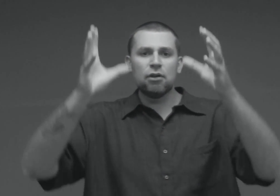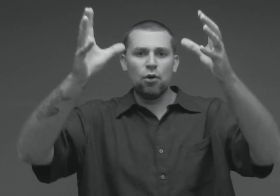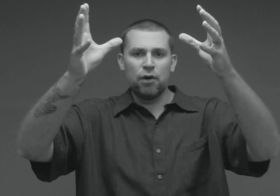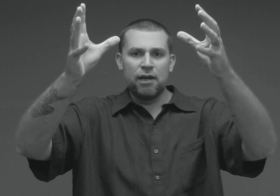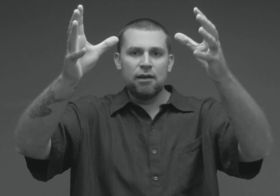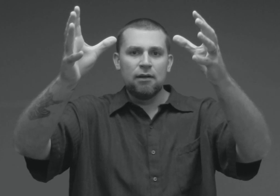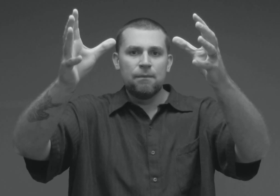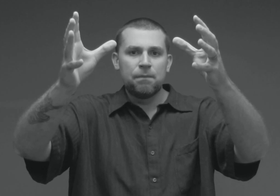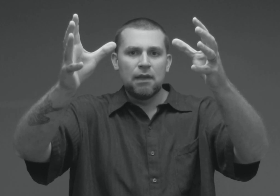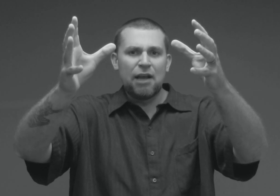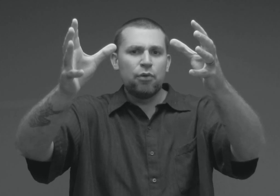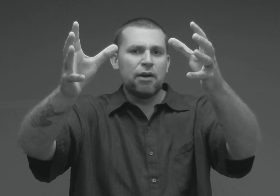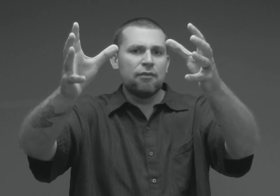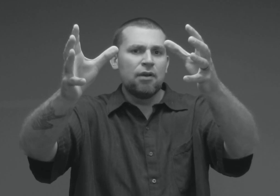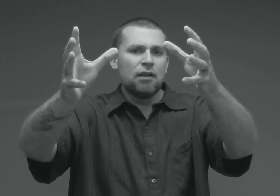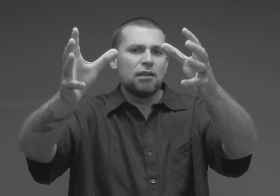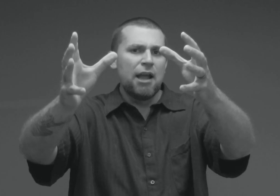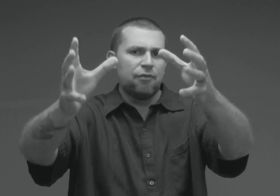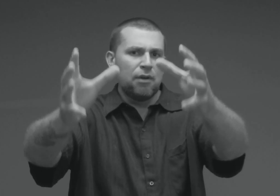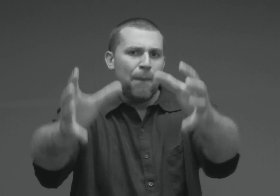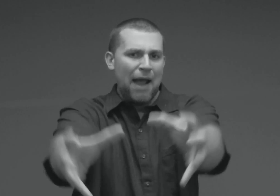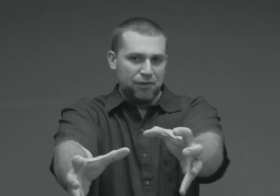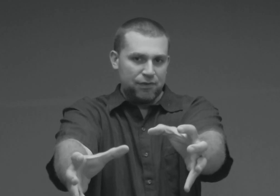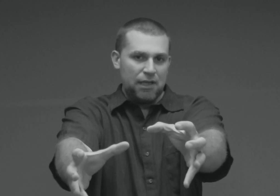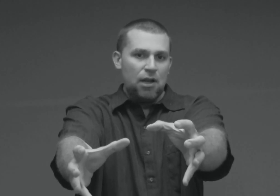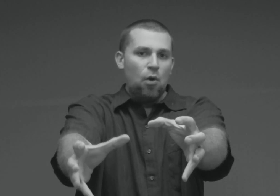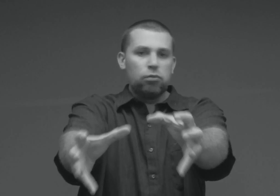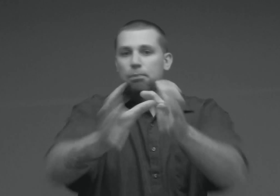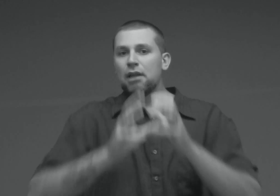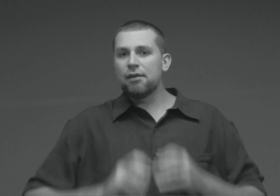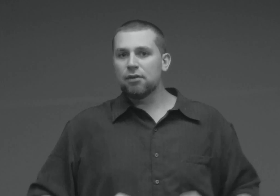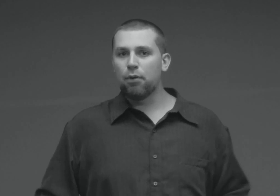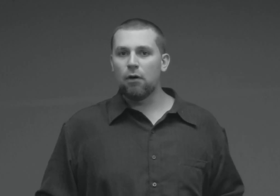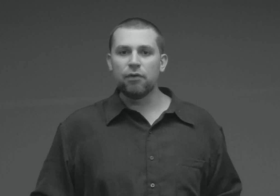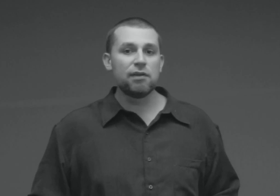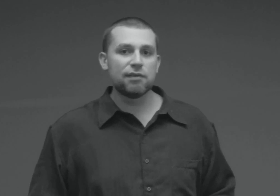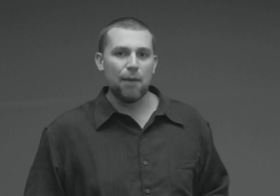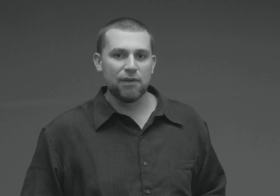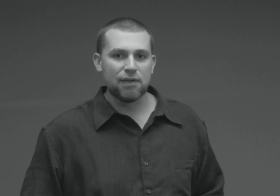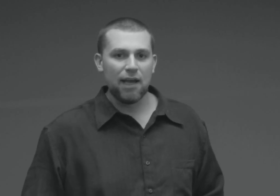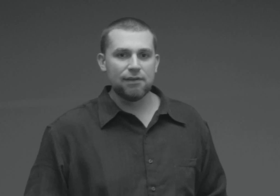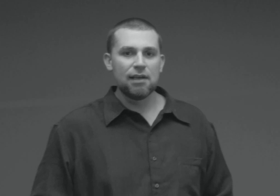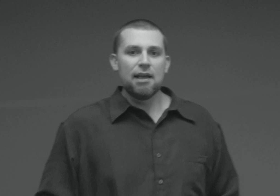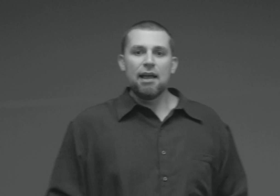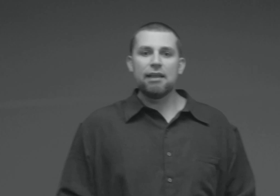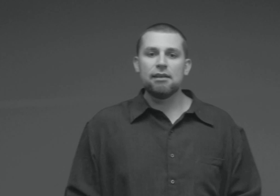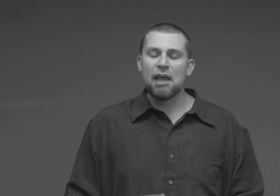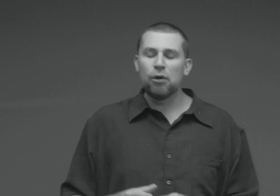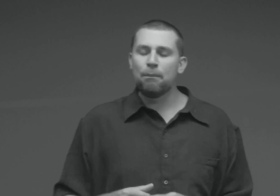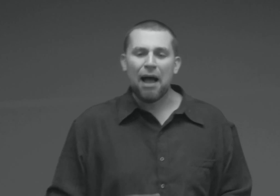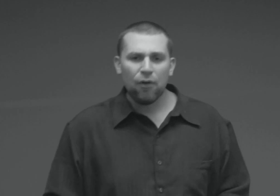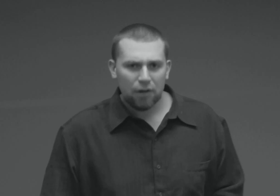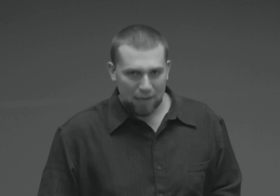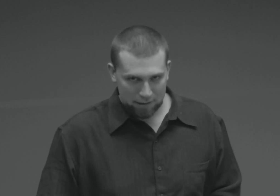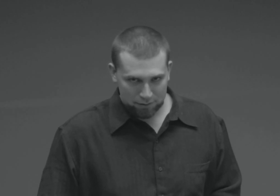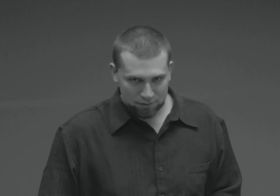glory, a crown of life and majesty would placed upon these salmon's heads. And they would bow their heads